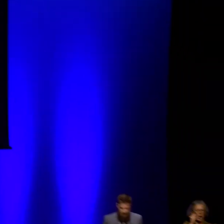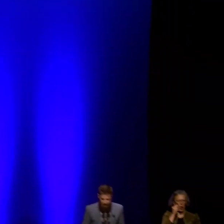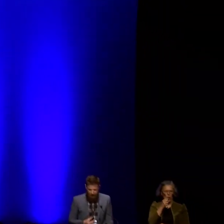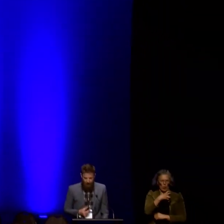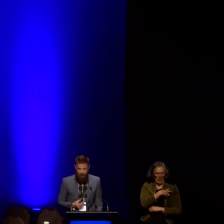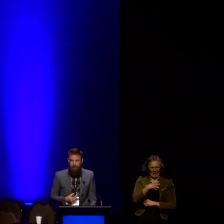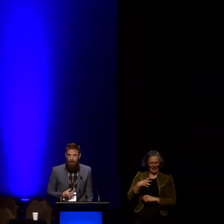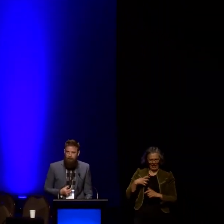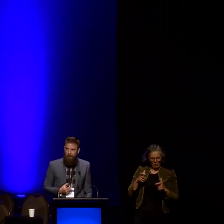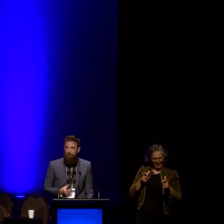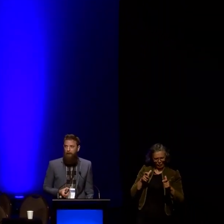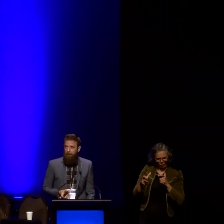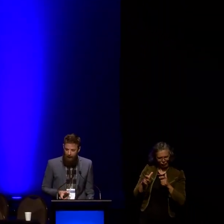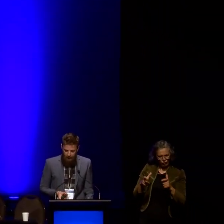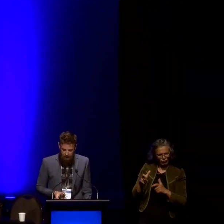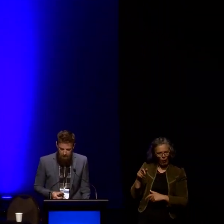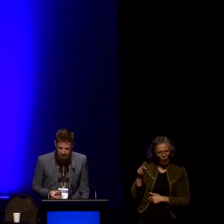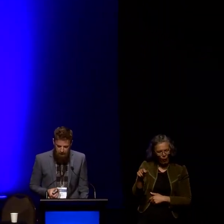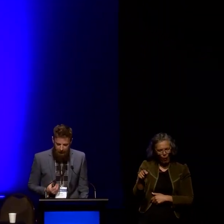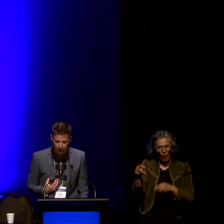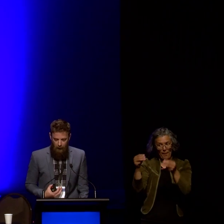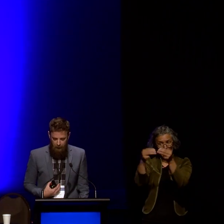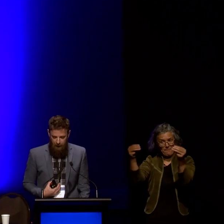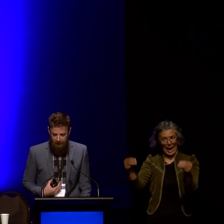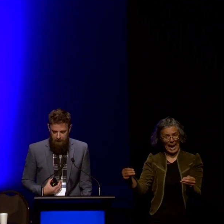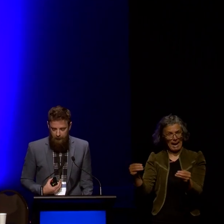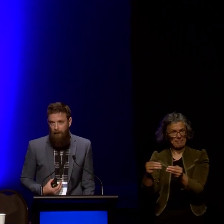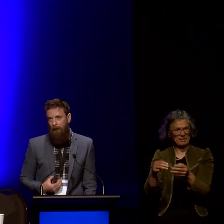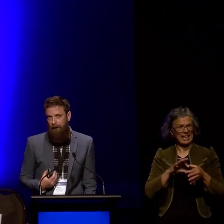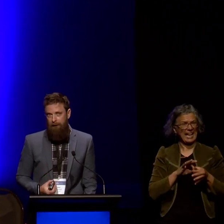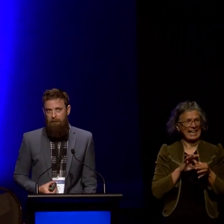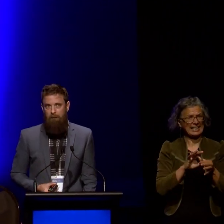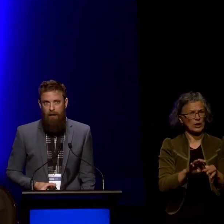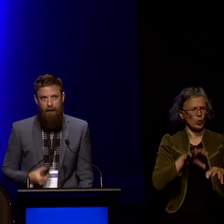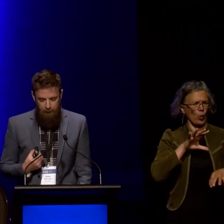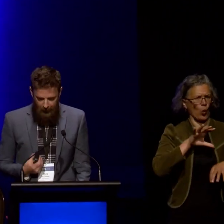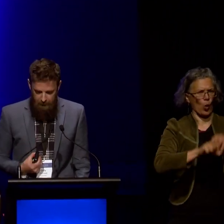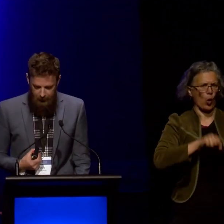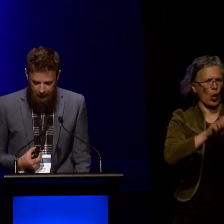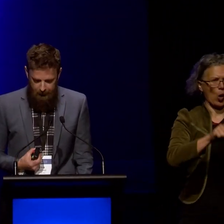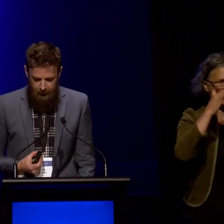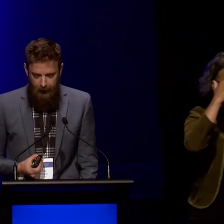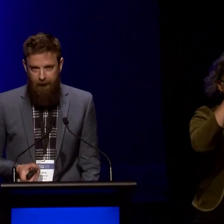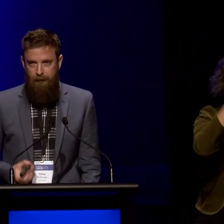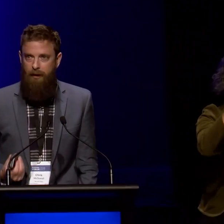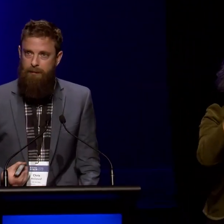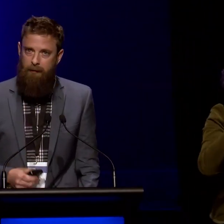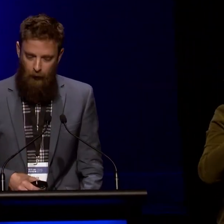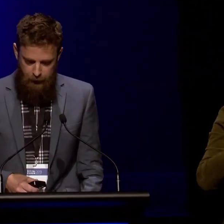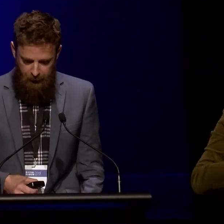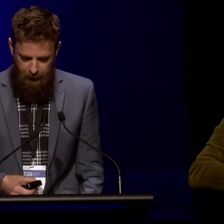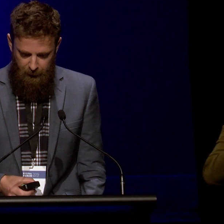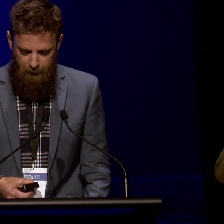recognise that maps are inextricably wrapped around military conquest, colonialism, empire building, and the